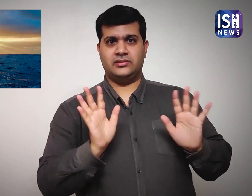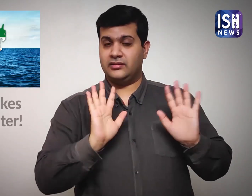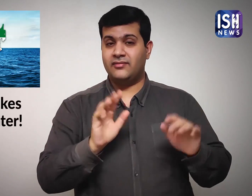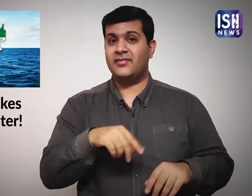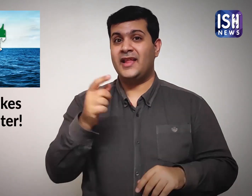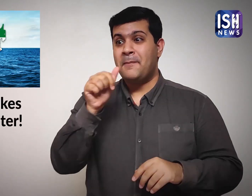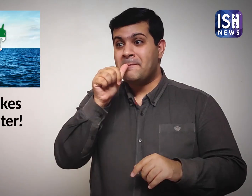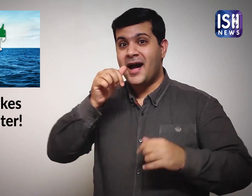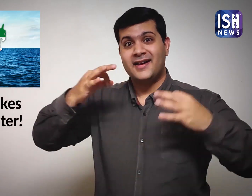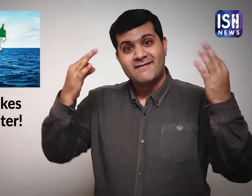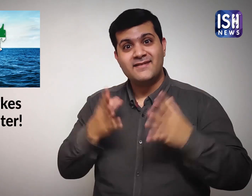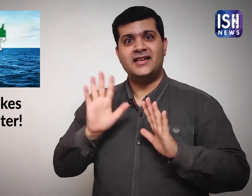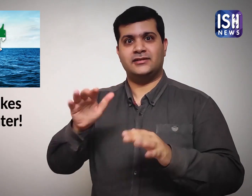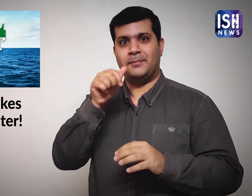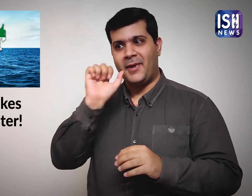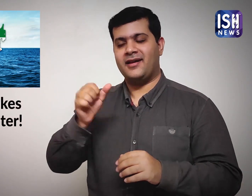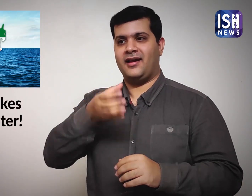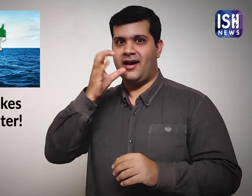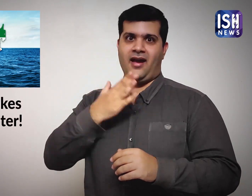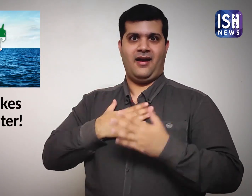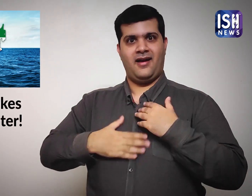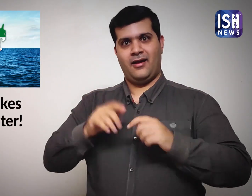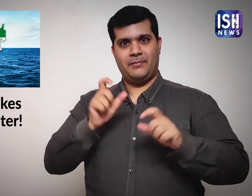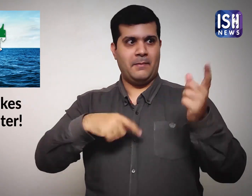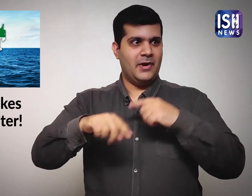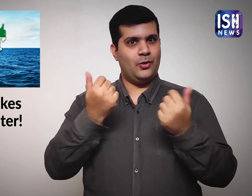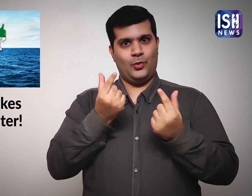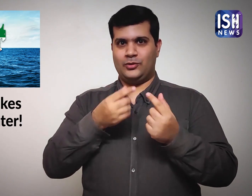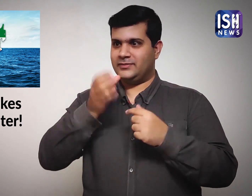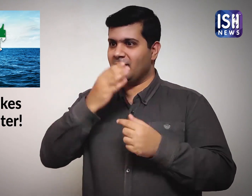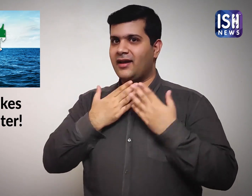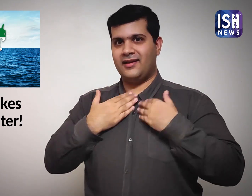You cannot drink sea water. Everyone needs fresh water only.